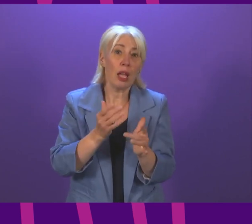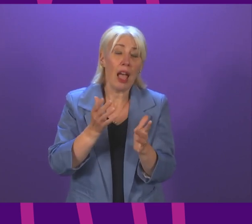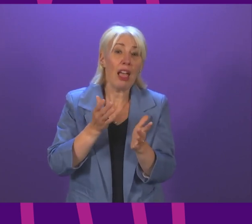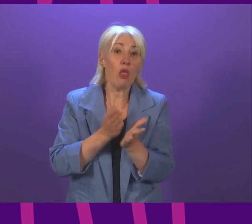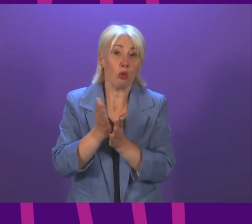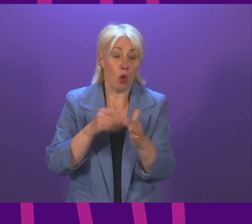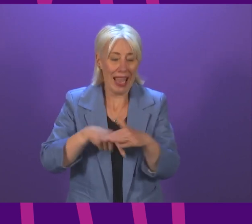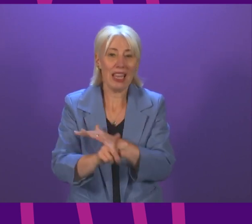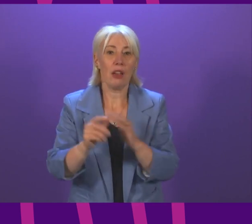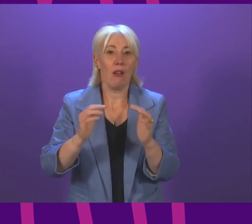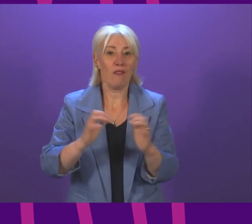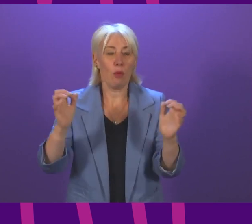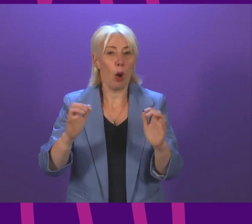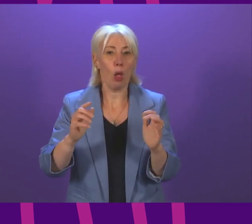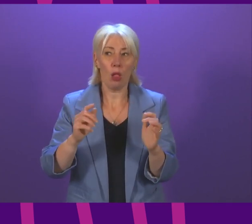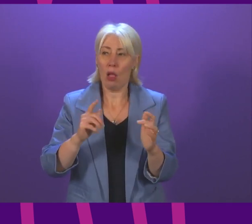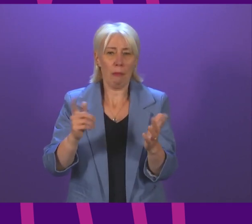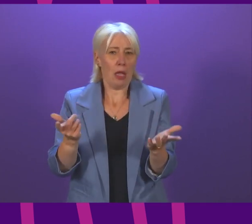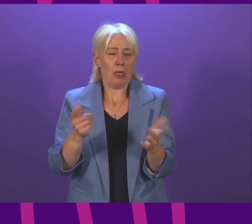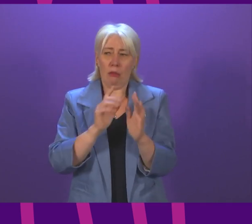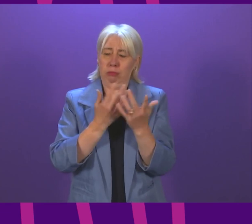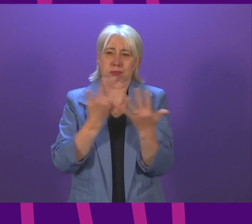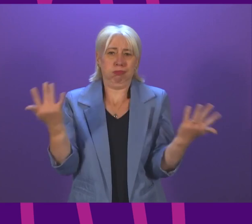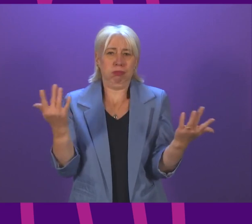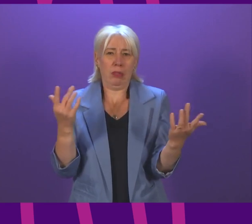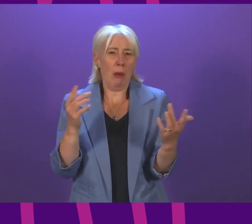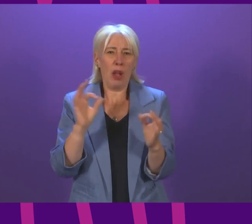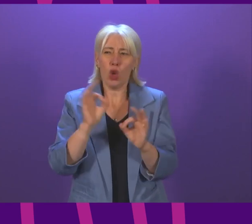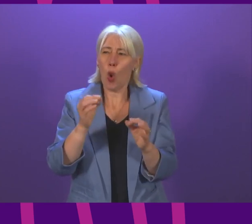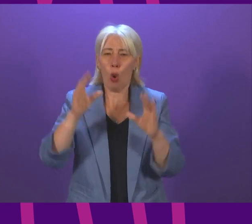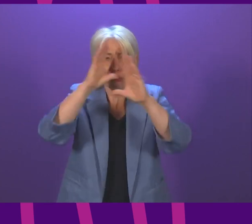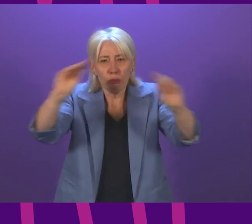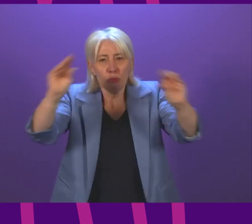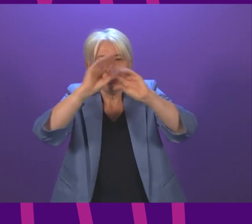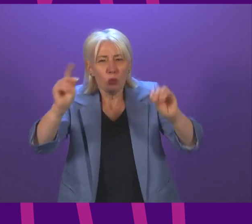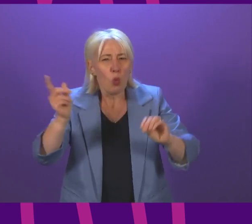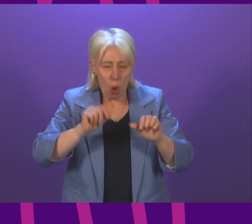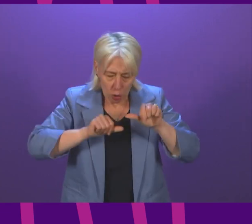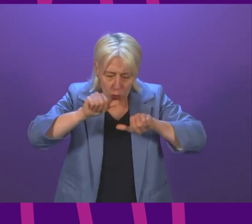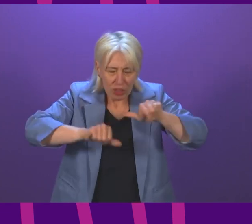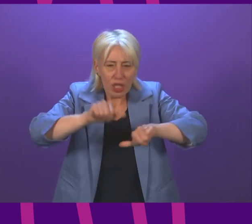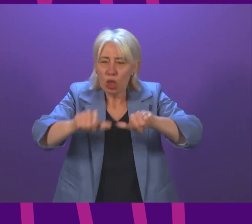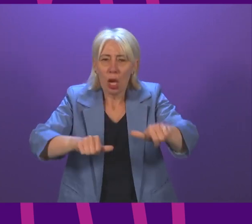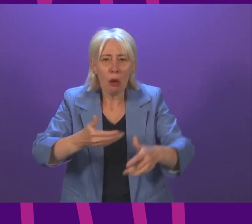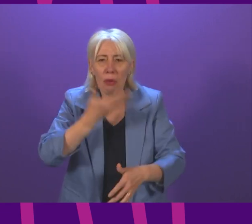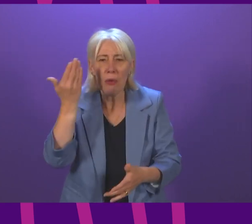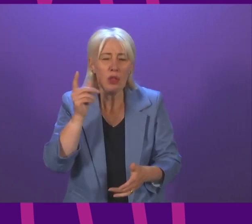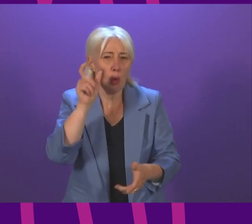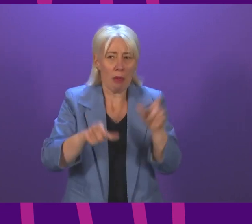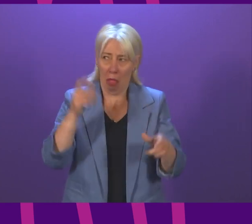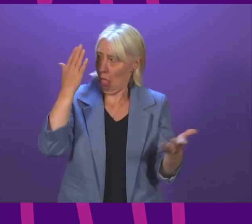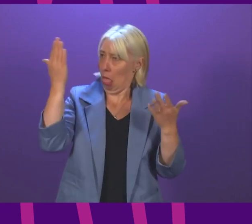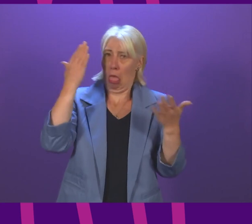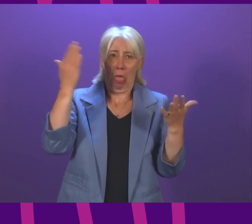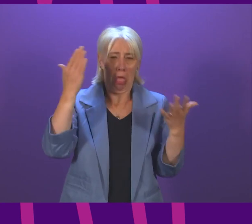without any public campaign to inform them of the procedures they will have to go through. Doesn't the First Minister realise